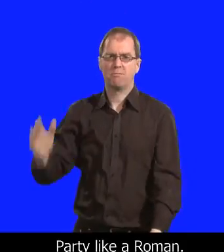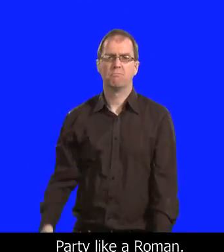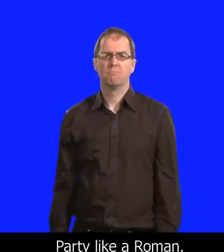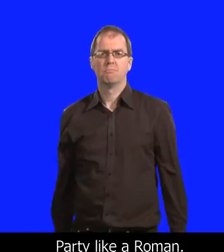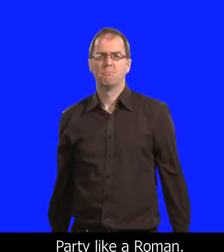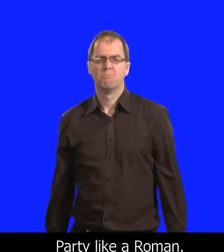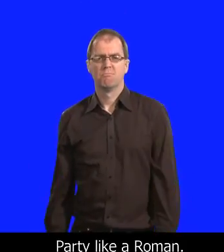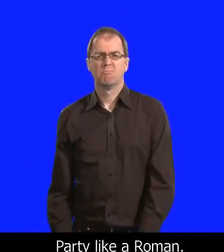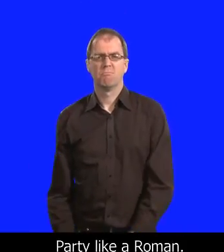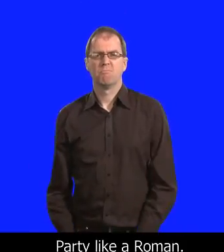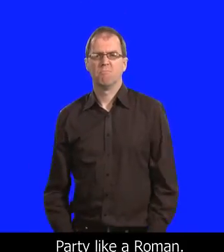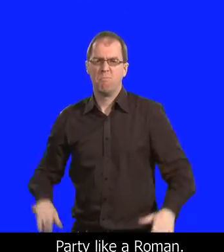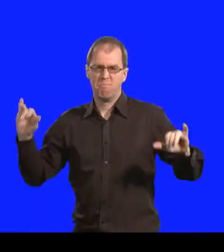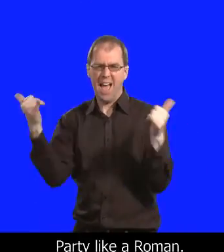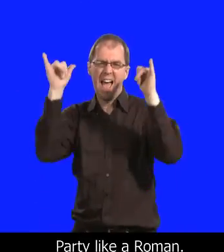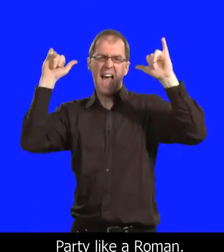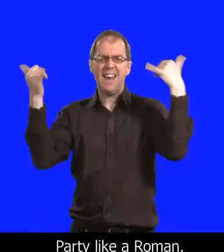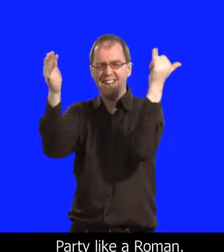Roman.